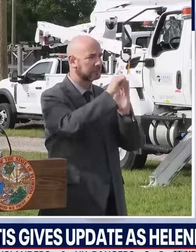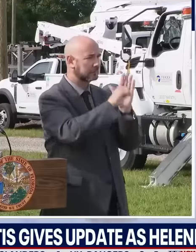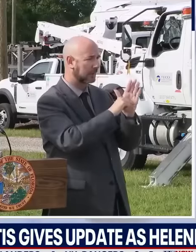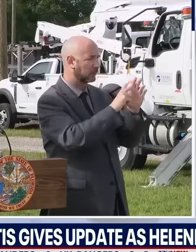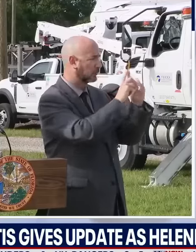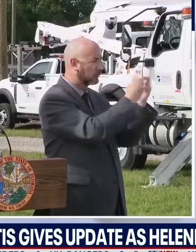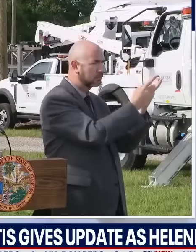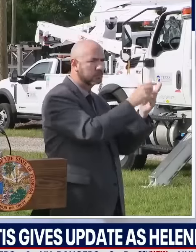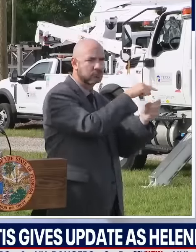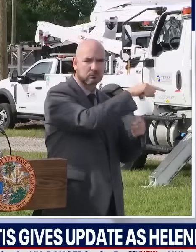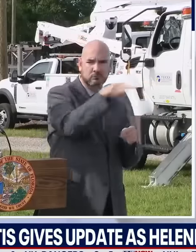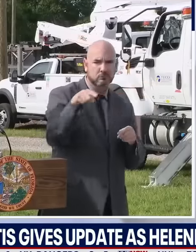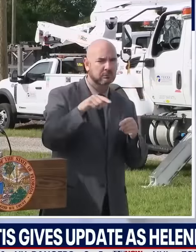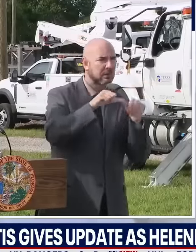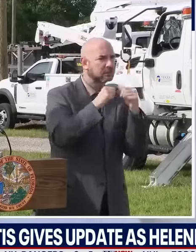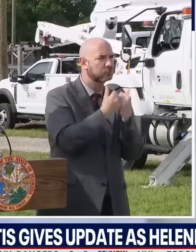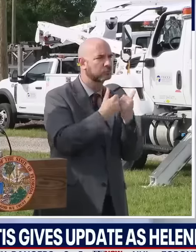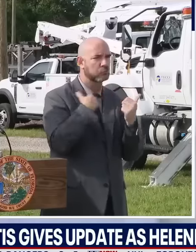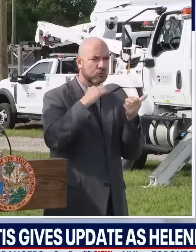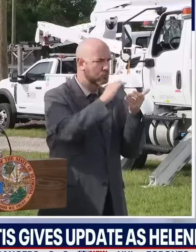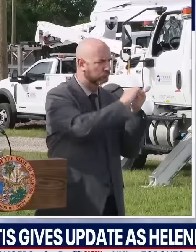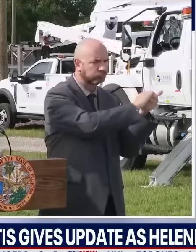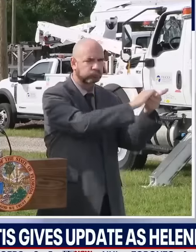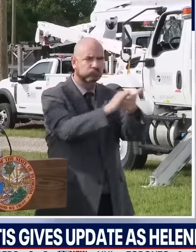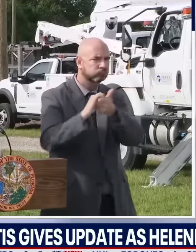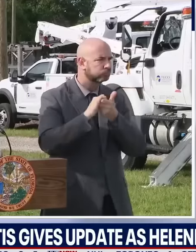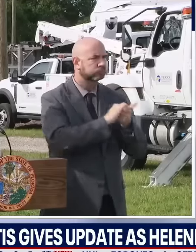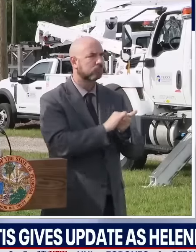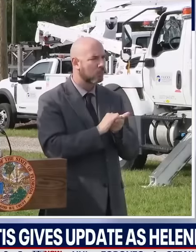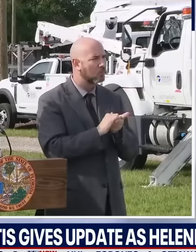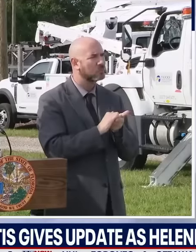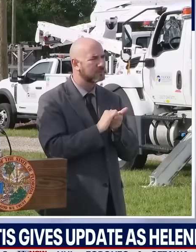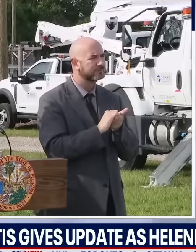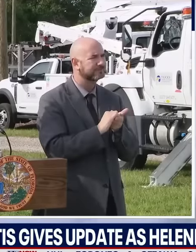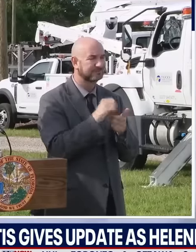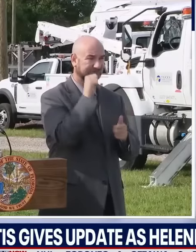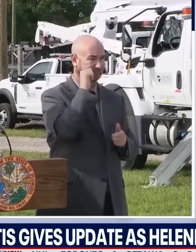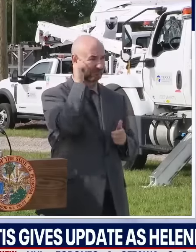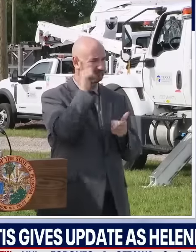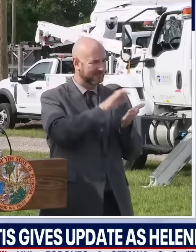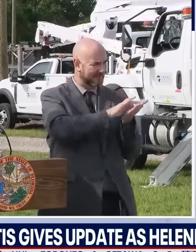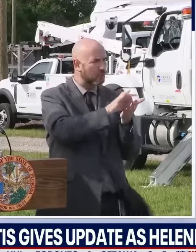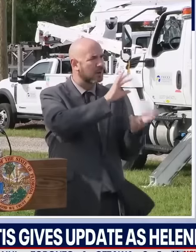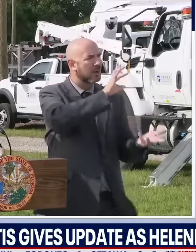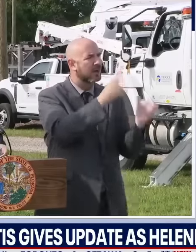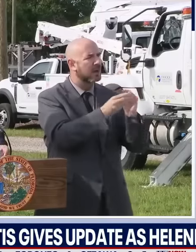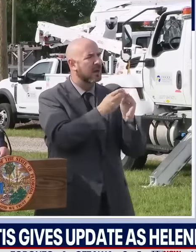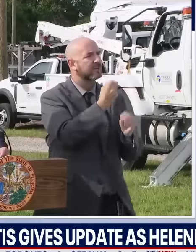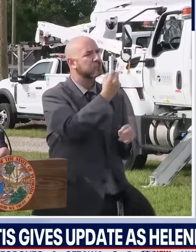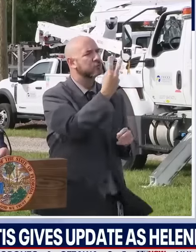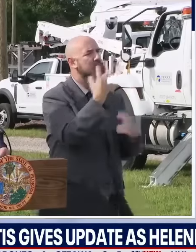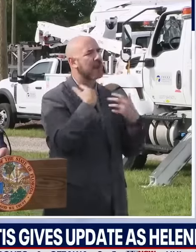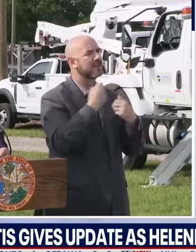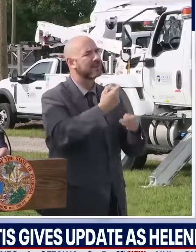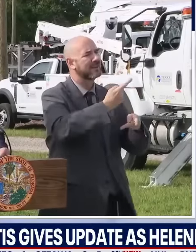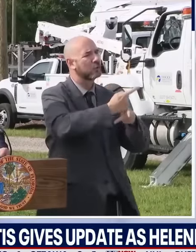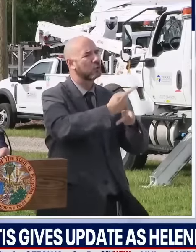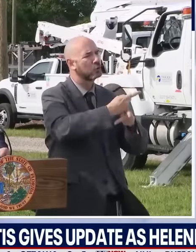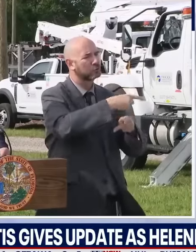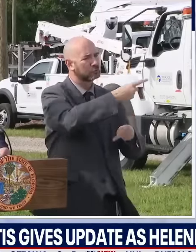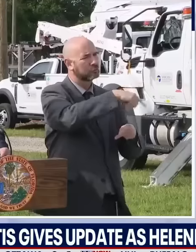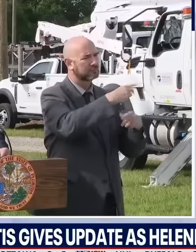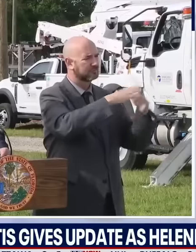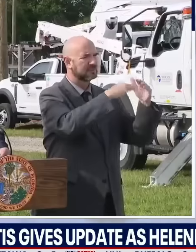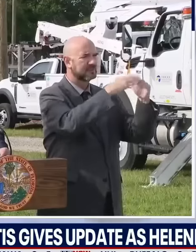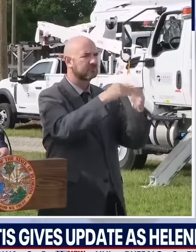Yesterday afternoon, there are 12 health care facilities, ranging from hospitals to nursing homes, that are reporting that they are